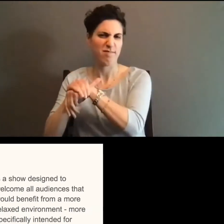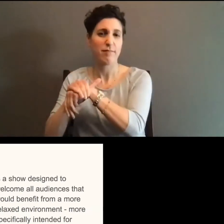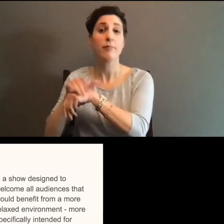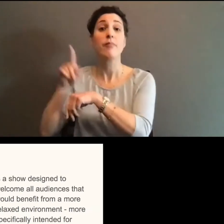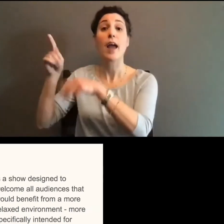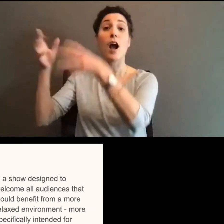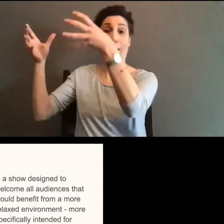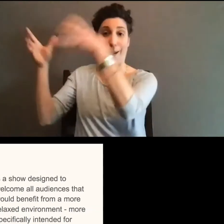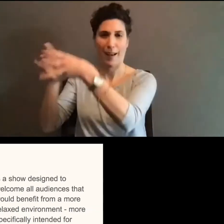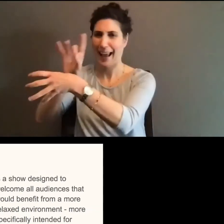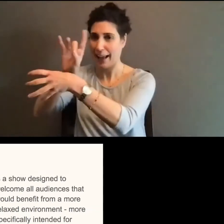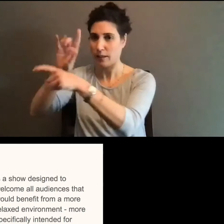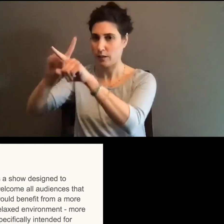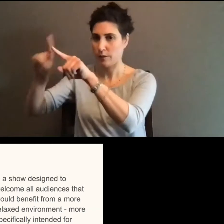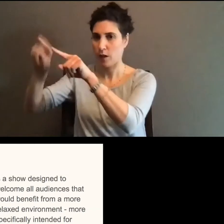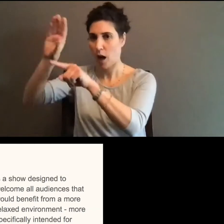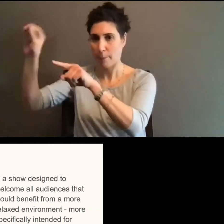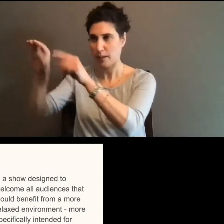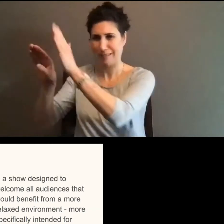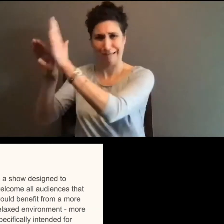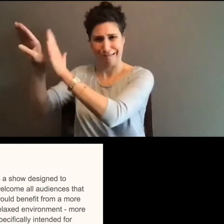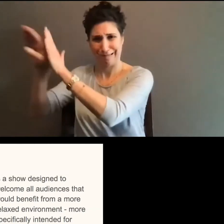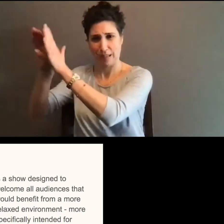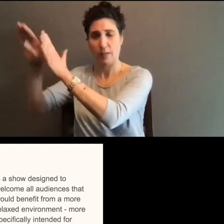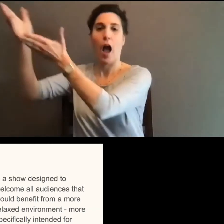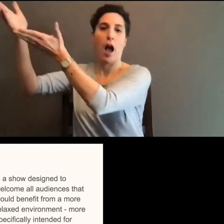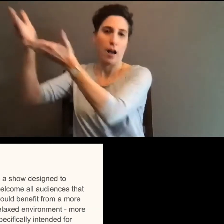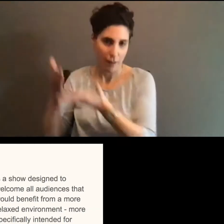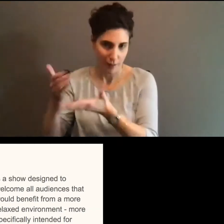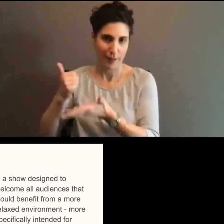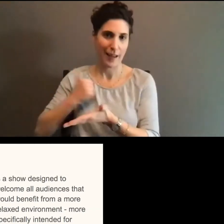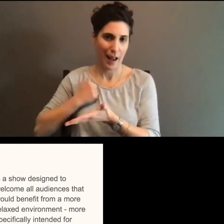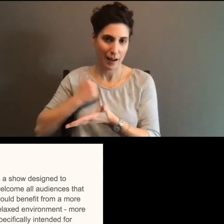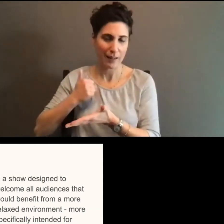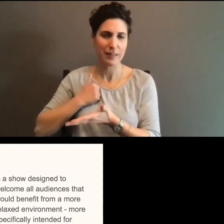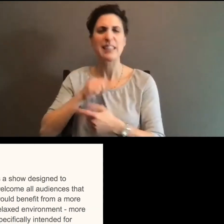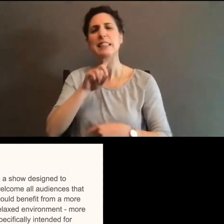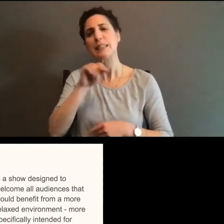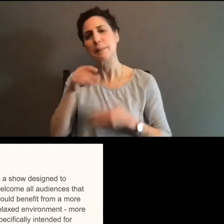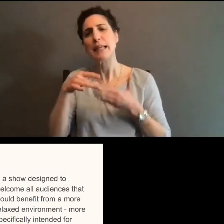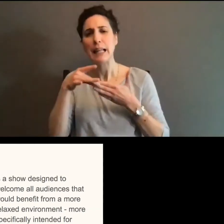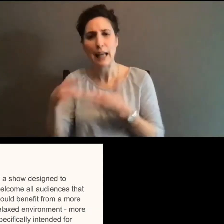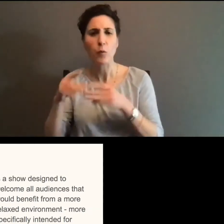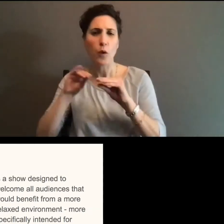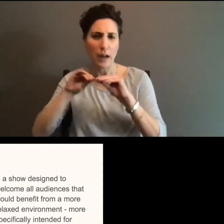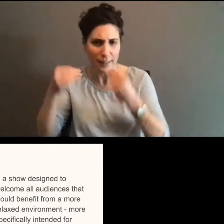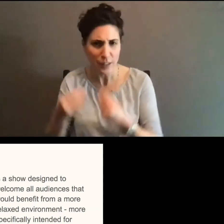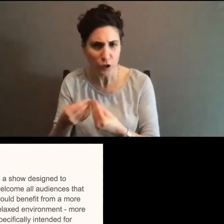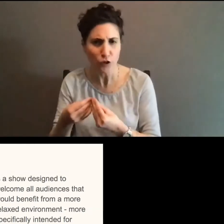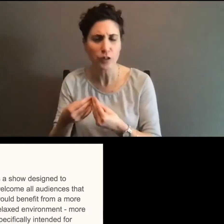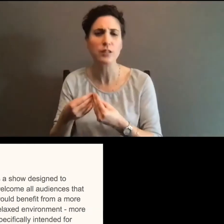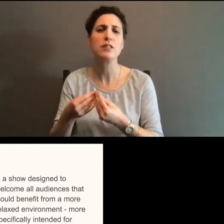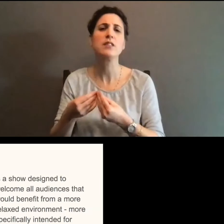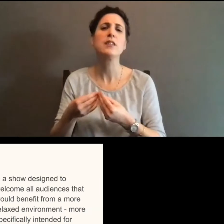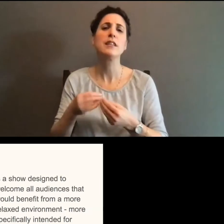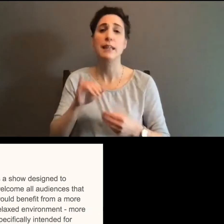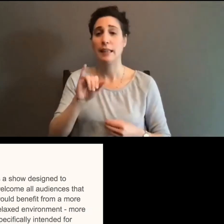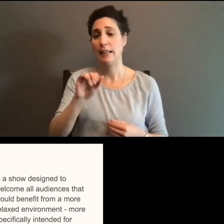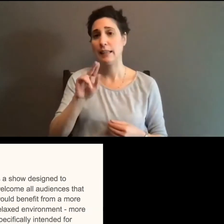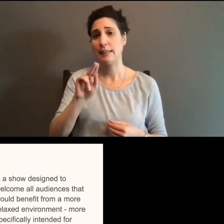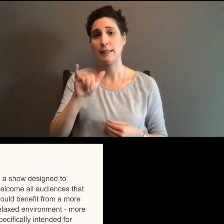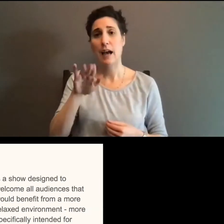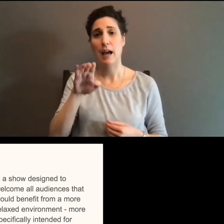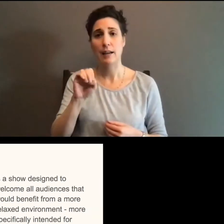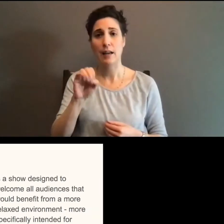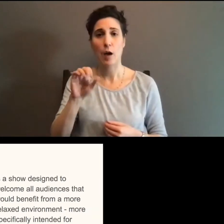since then relaxed performance has been adapted in Canada from the work of disability led organizations, couple to name our inside out theater in